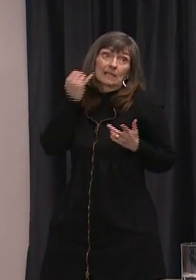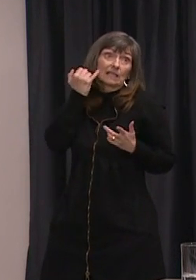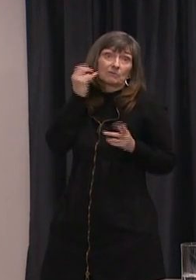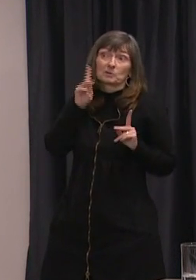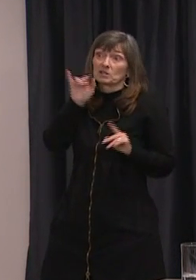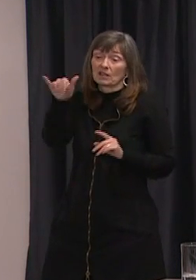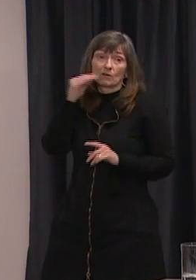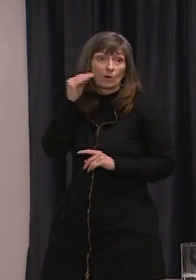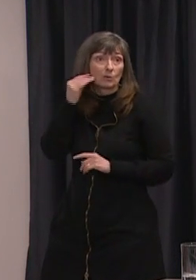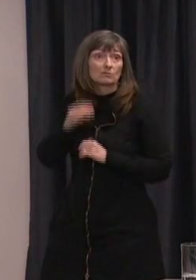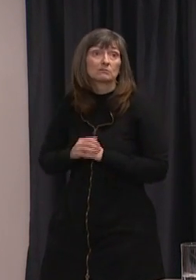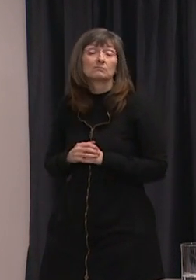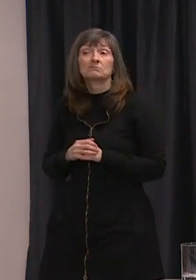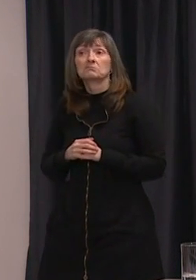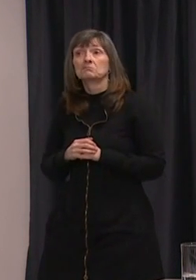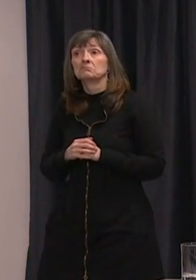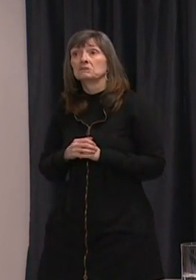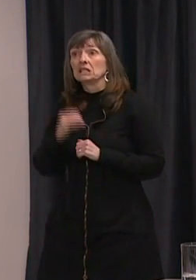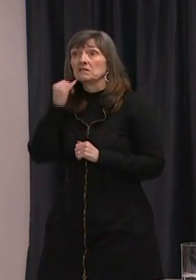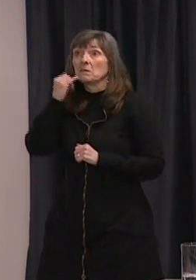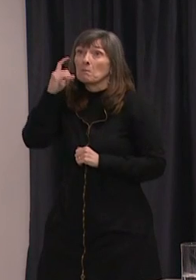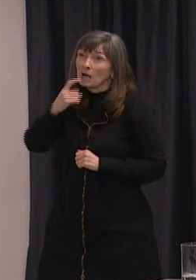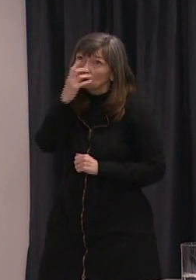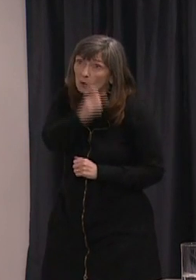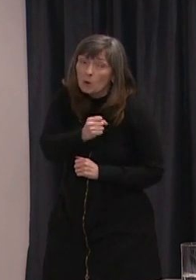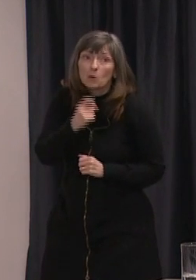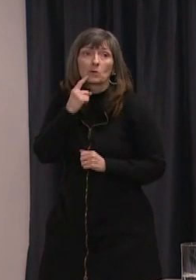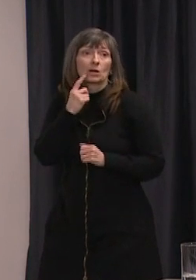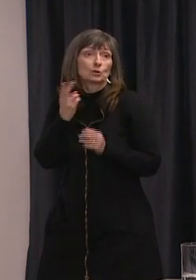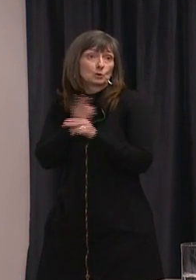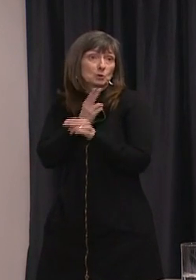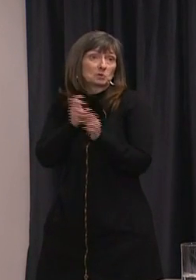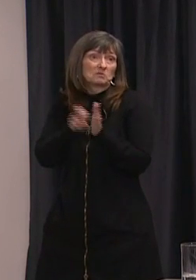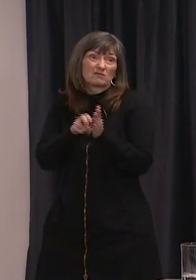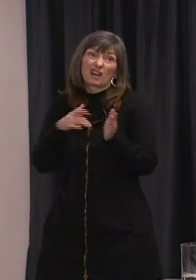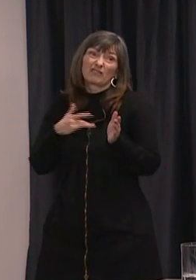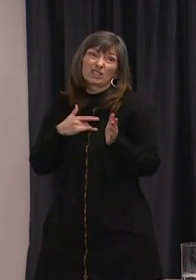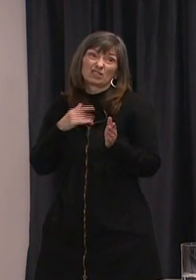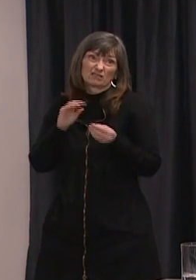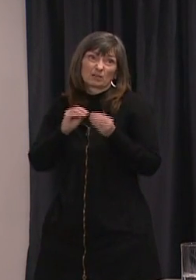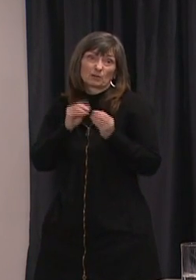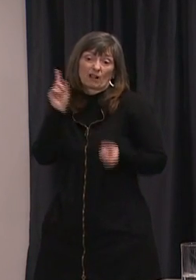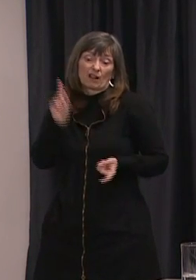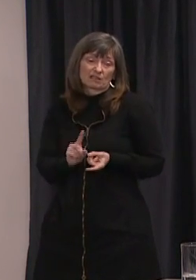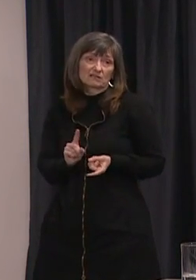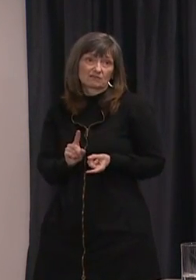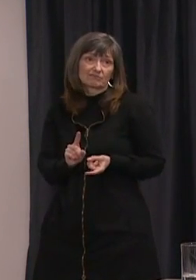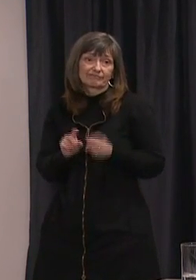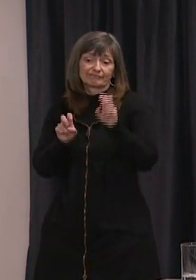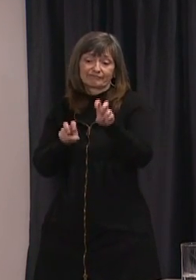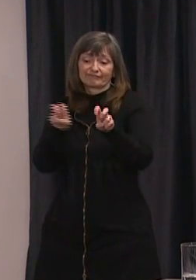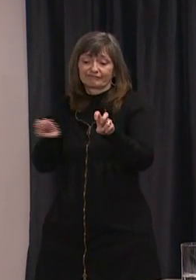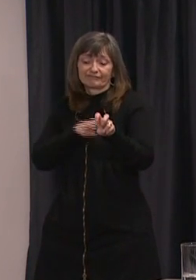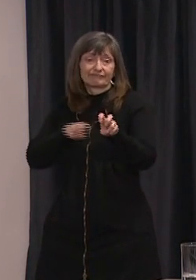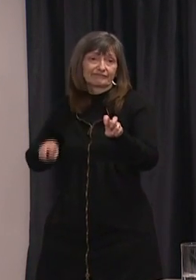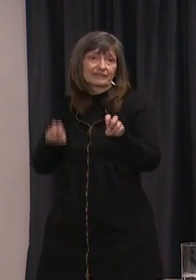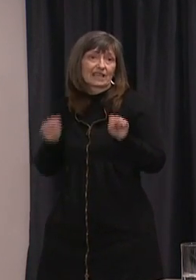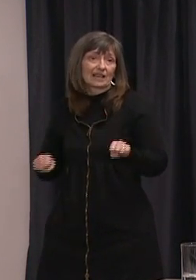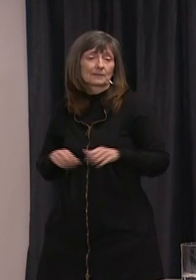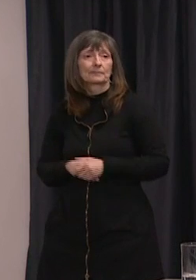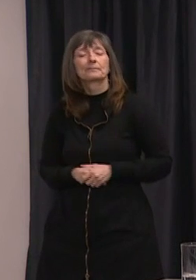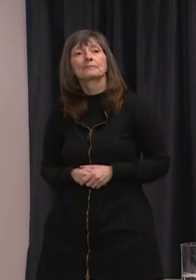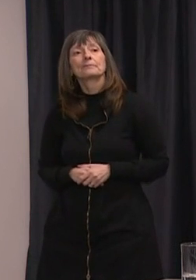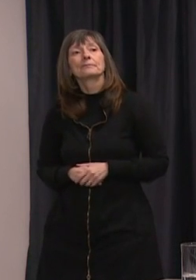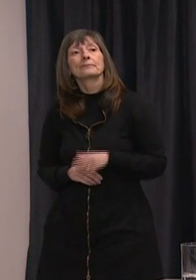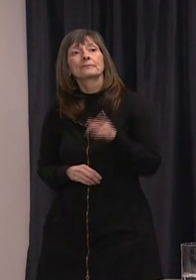unless they absolutely have to that we would see less traffic on the bus we have goods